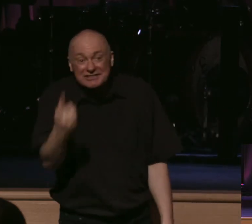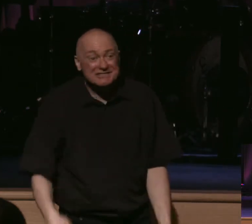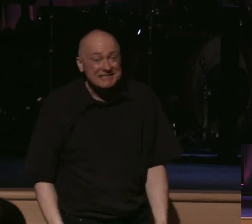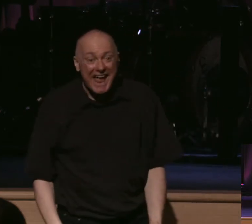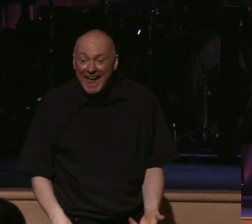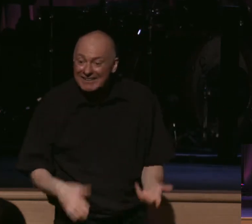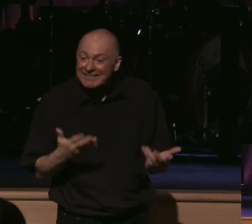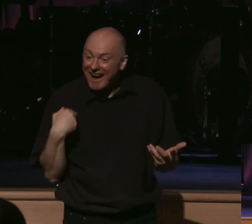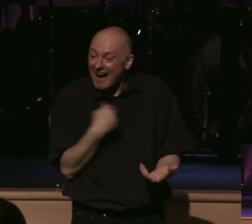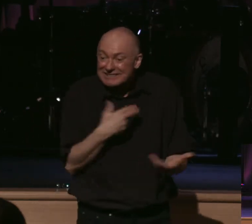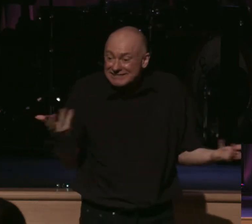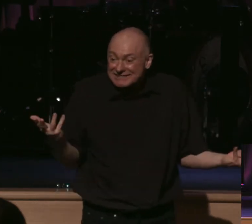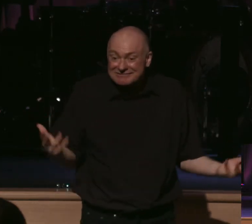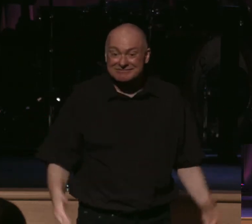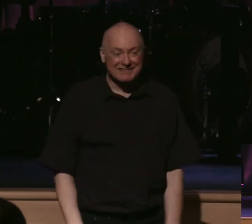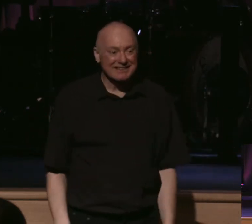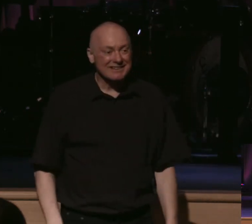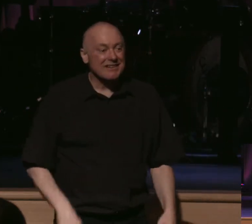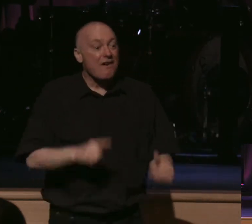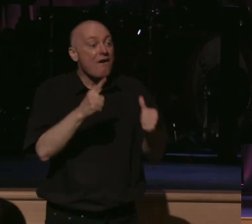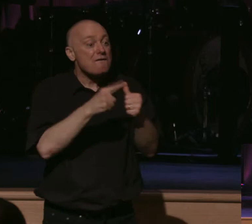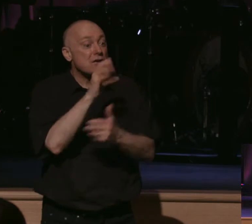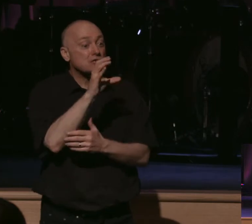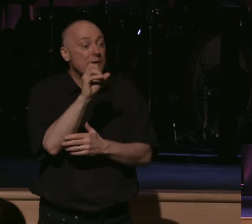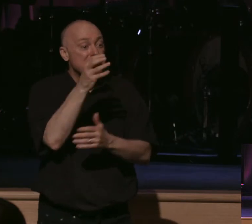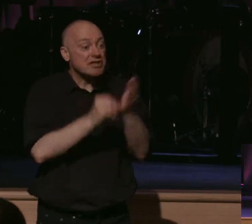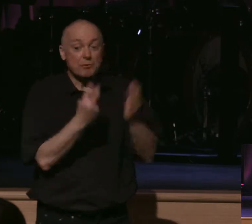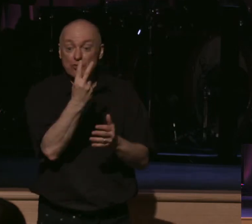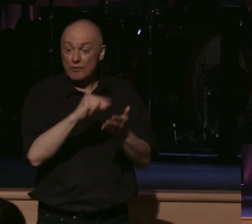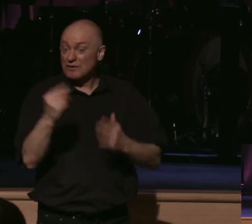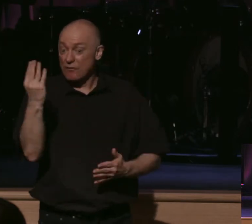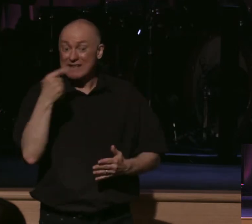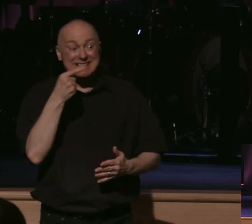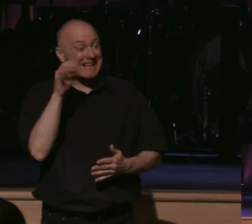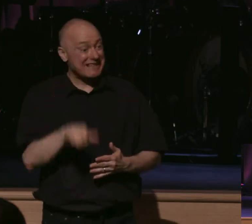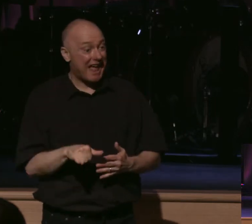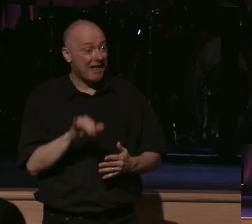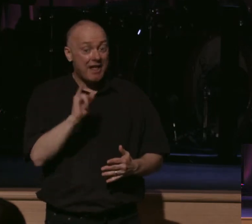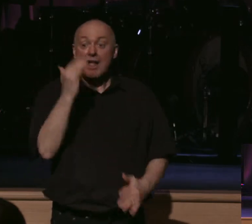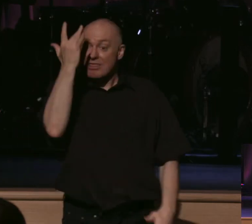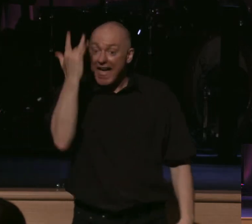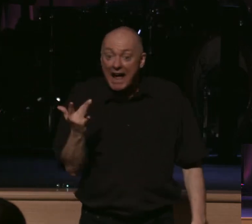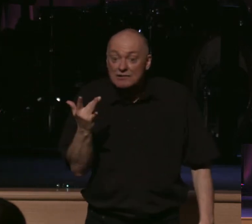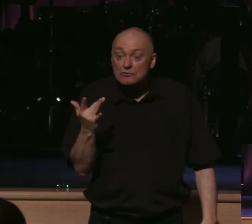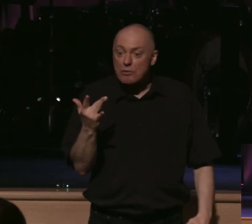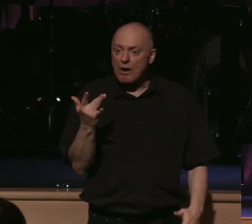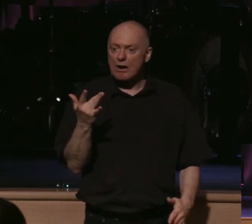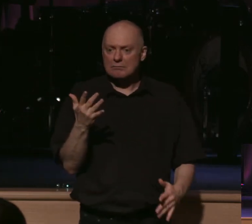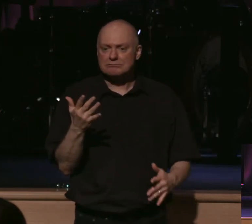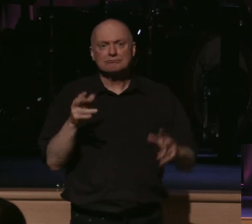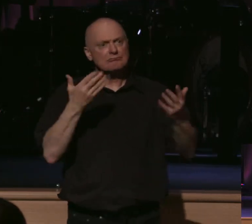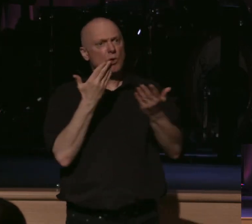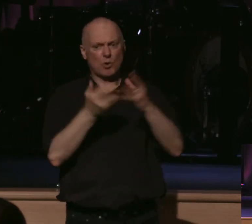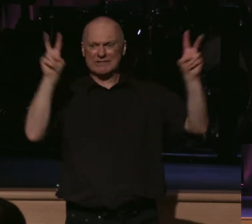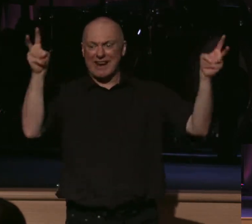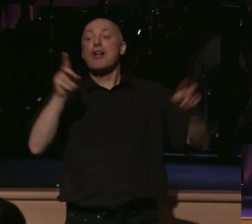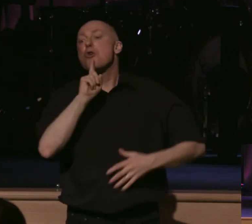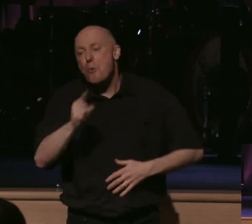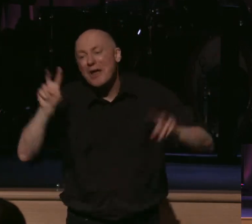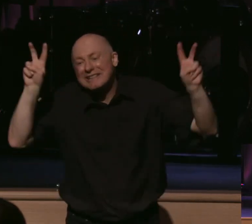the things that are of the Spirit of God. 1 Corinthians 2.14. And so that's why I'm part of this series. It's a very accurate title. But here's the real title for the series.